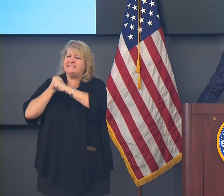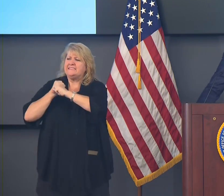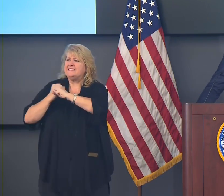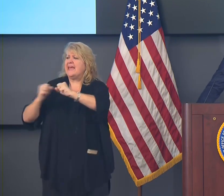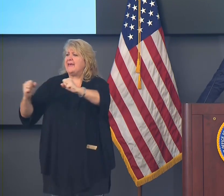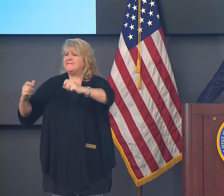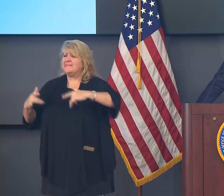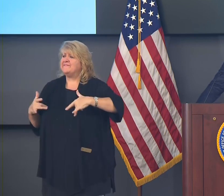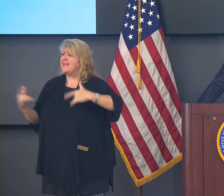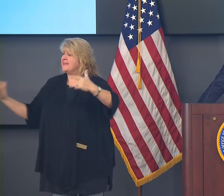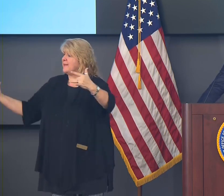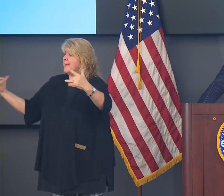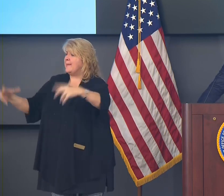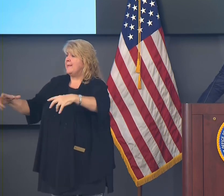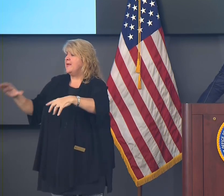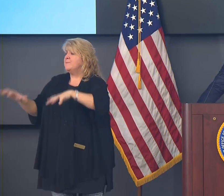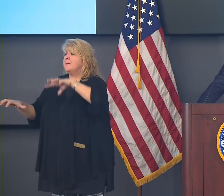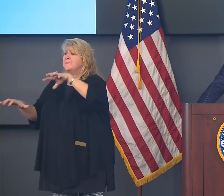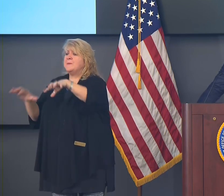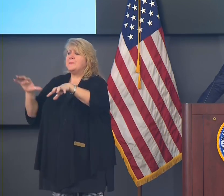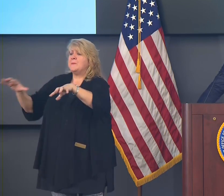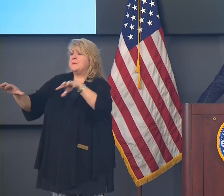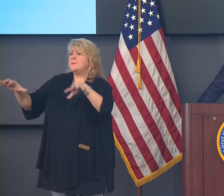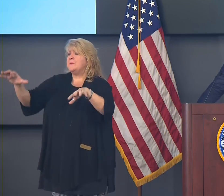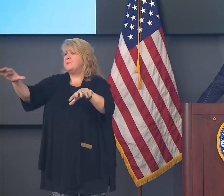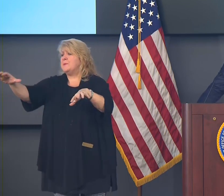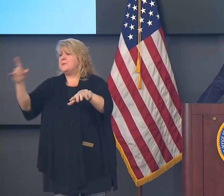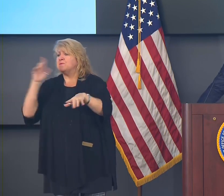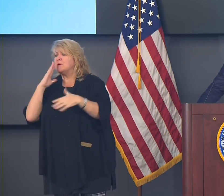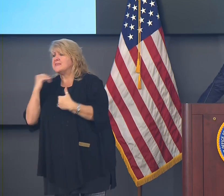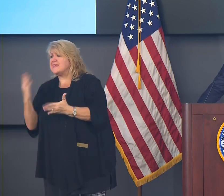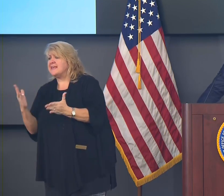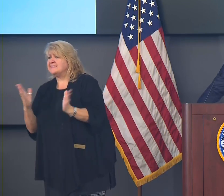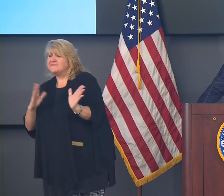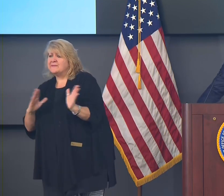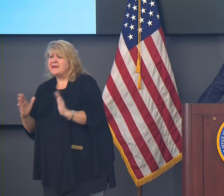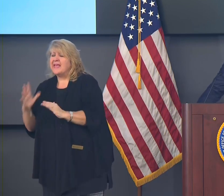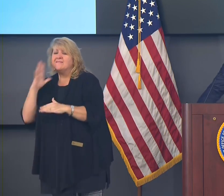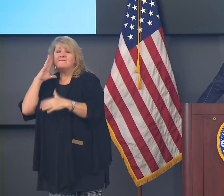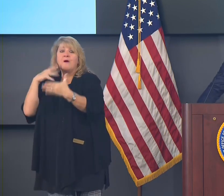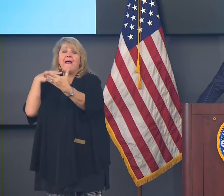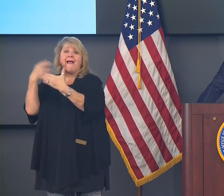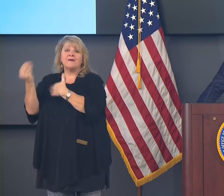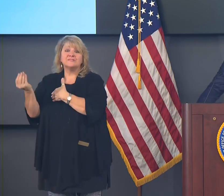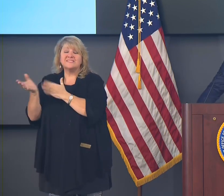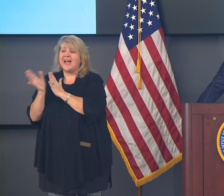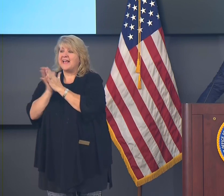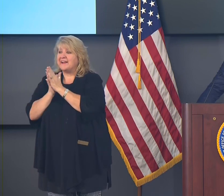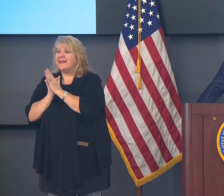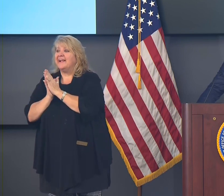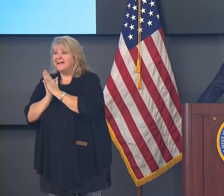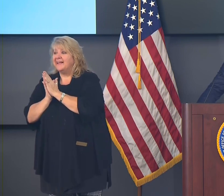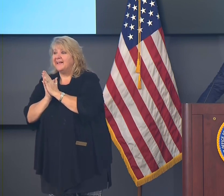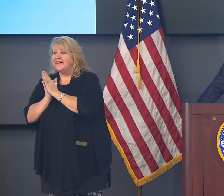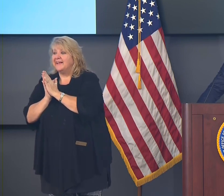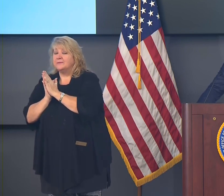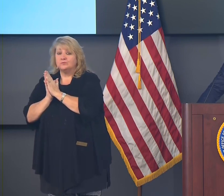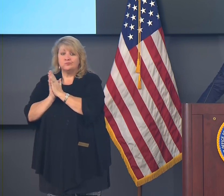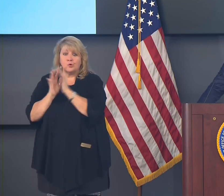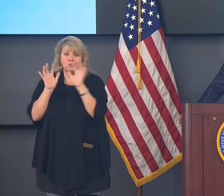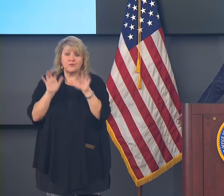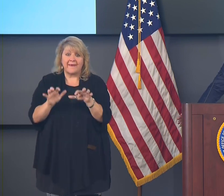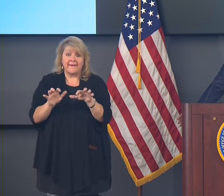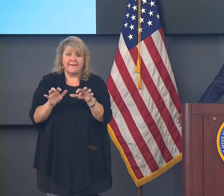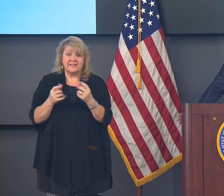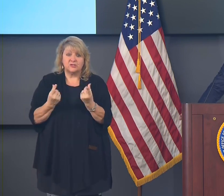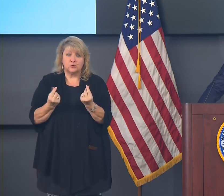event at your house around Thanksgiving intending for that to be outdoors, there's a good chance that you're